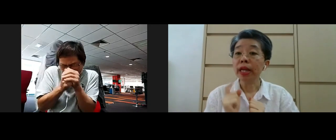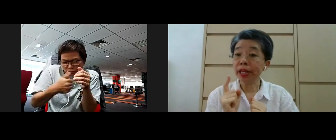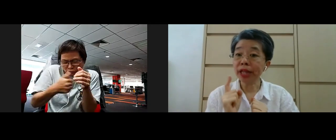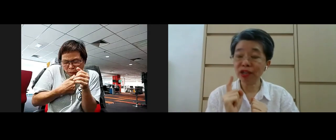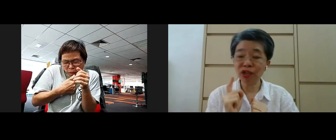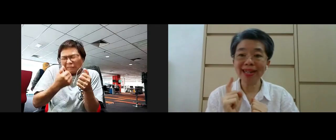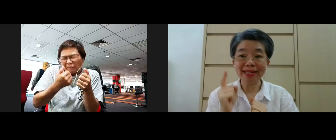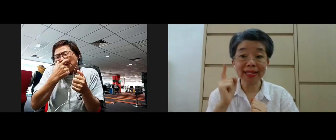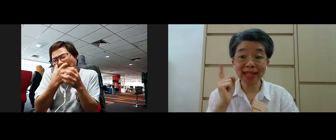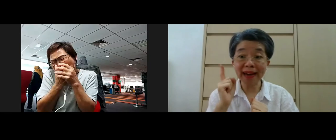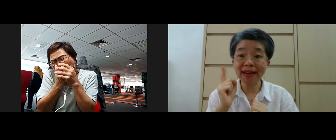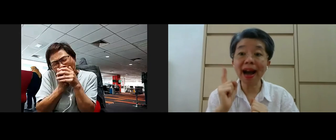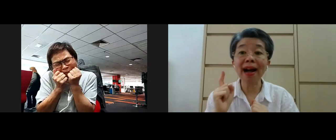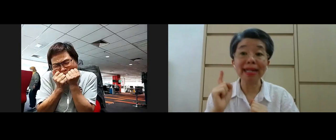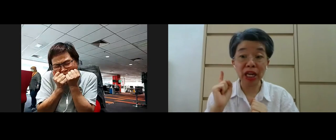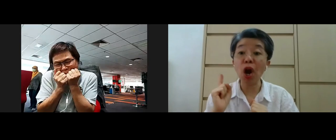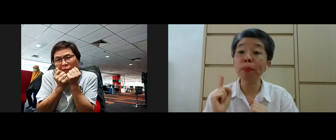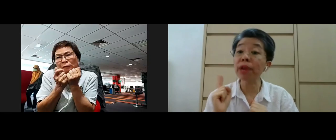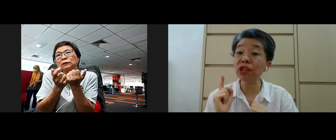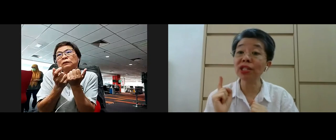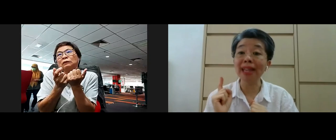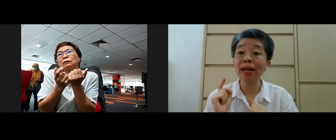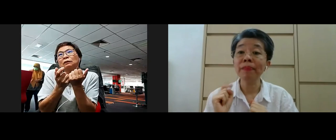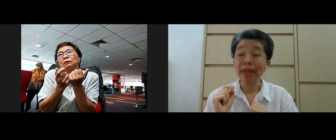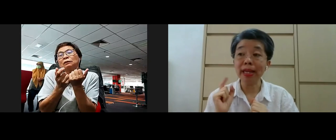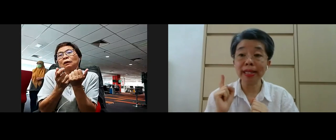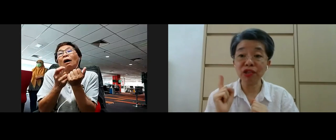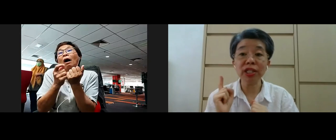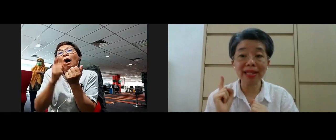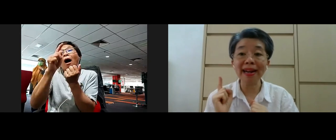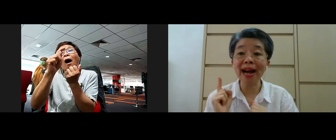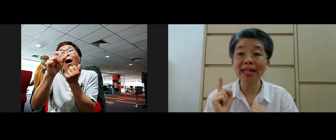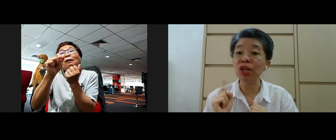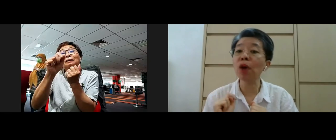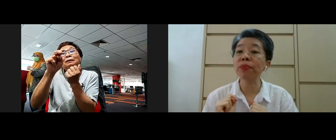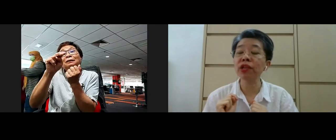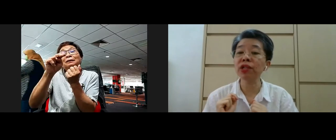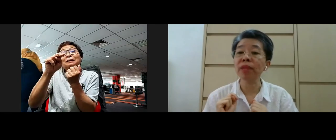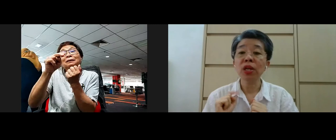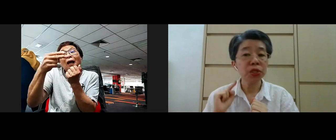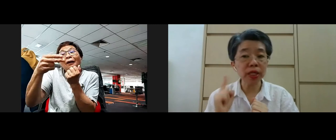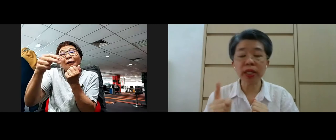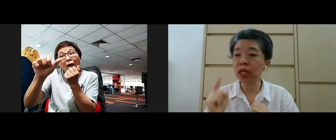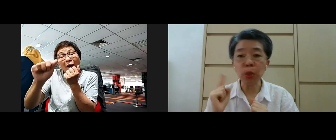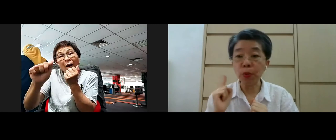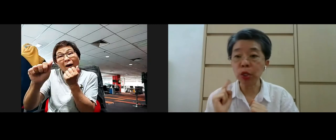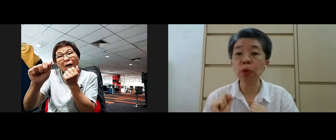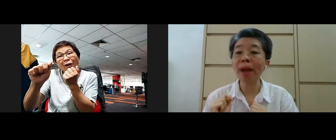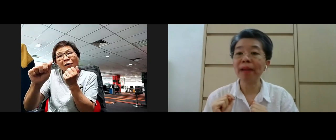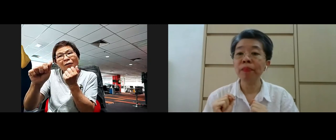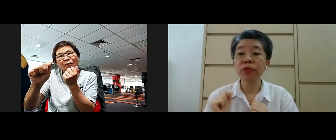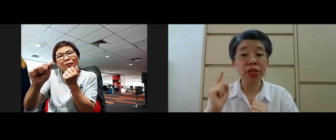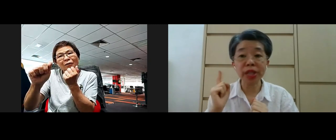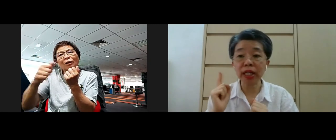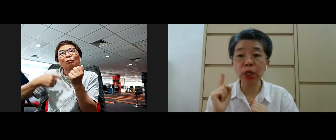it is actually the tanha in operation yeah it is actually the tanha in operation so again we